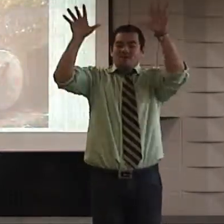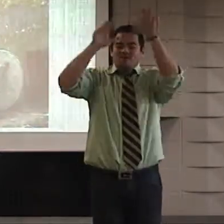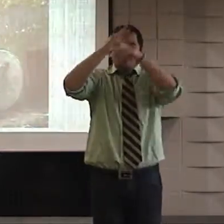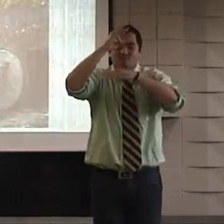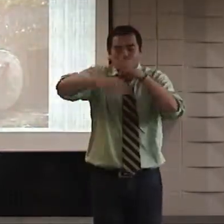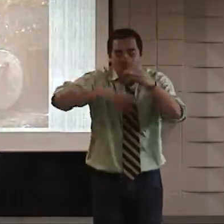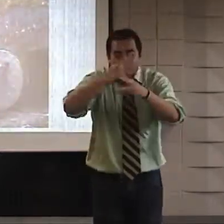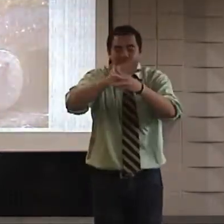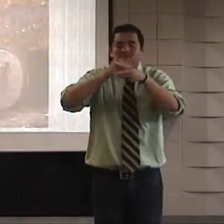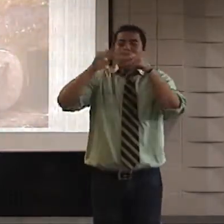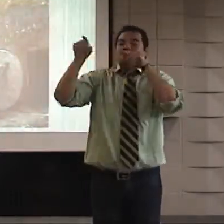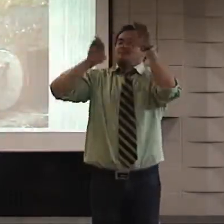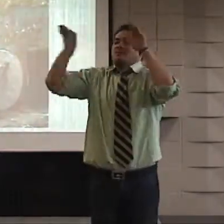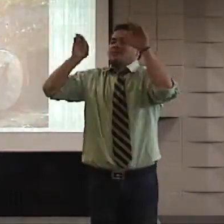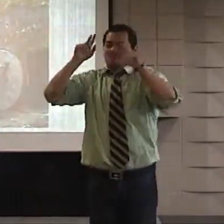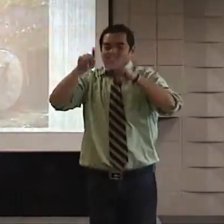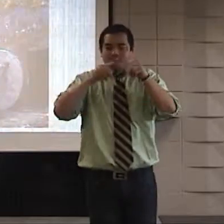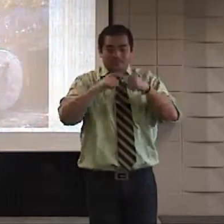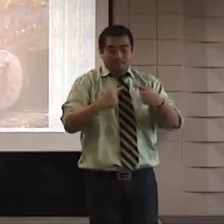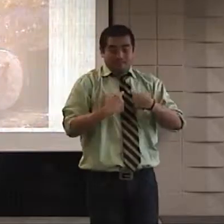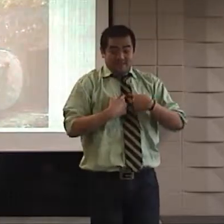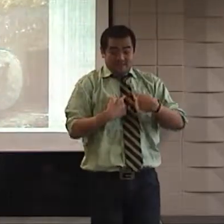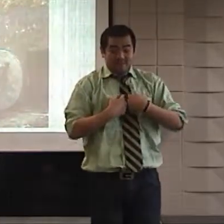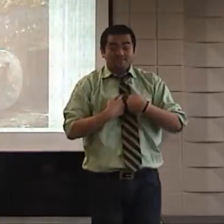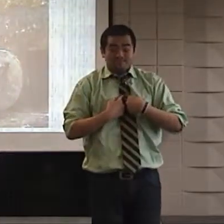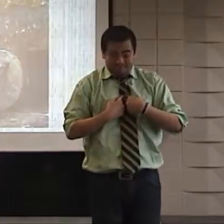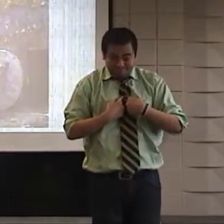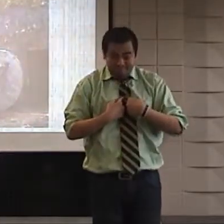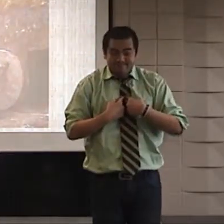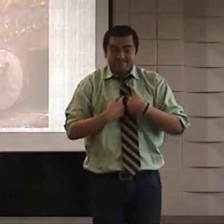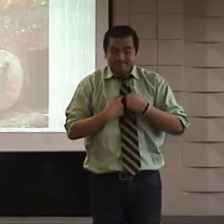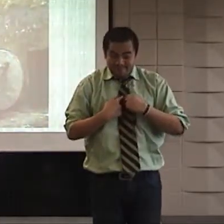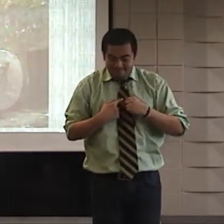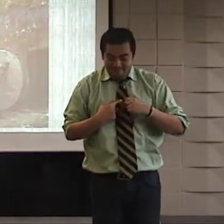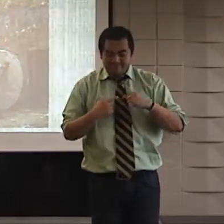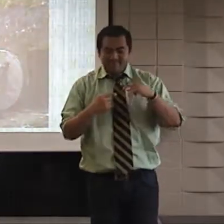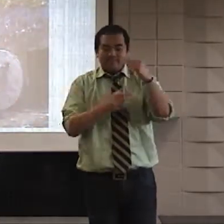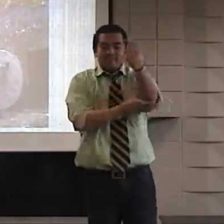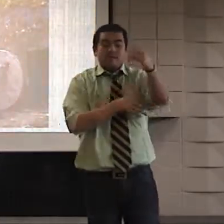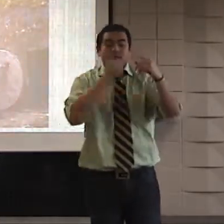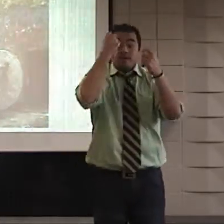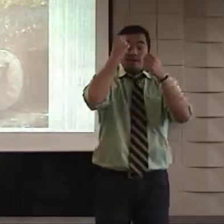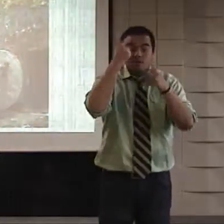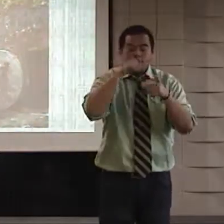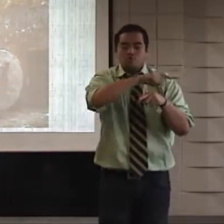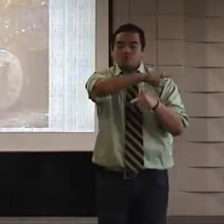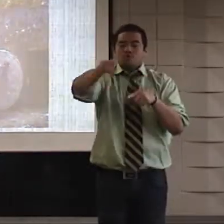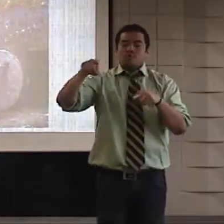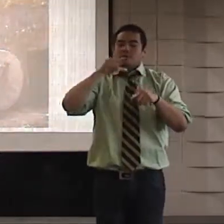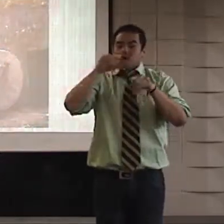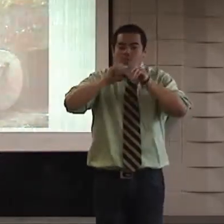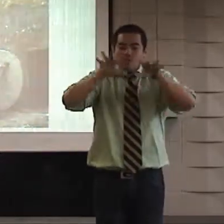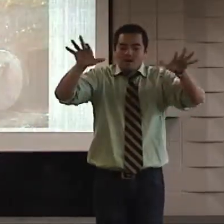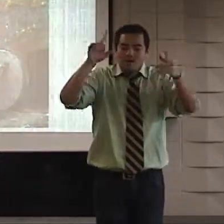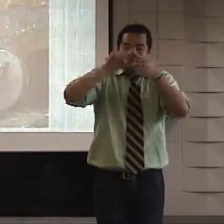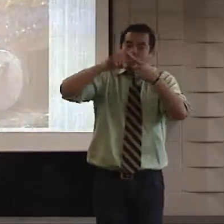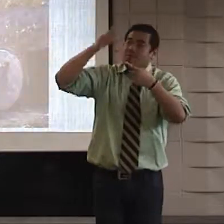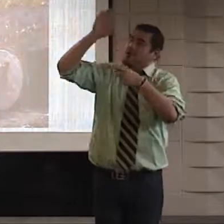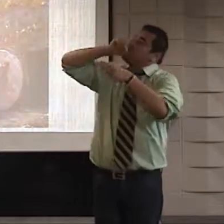is to go out into the world and to tell people about me. Now, remember, you don't